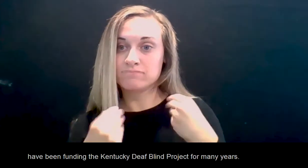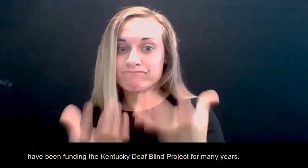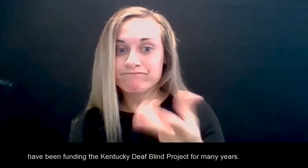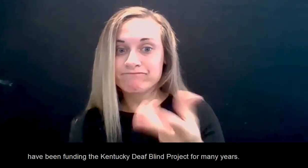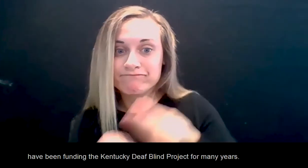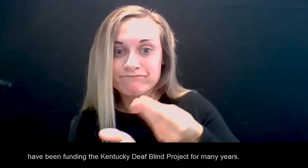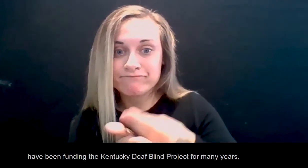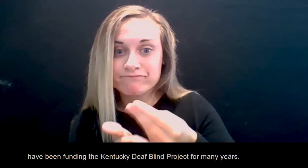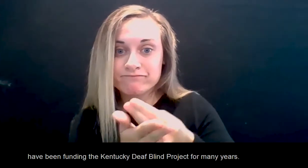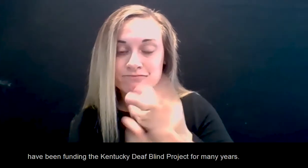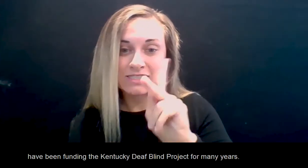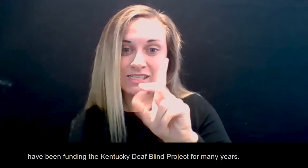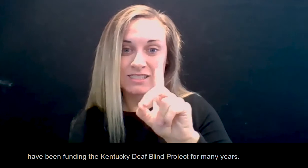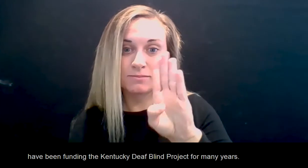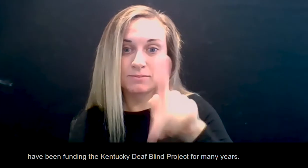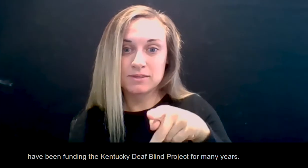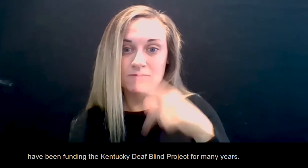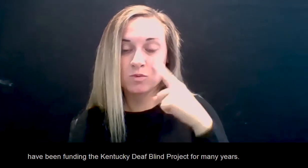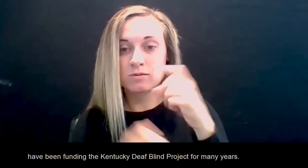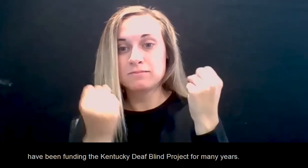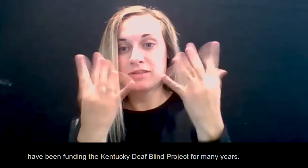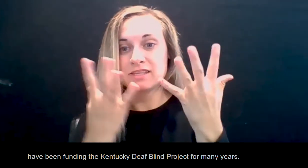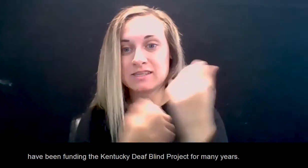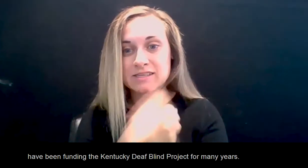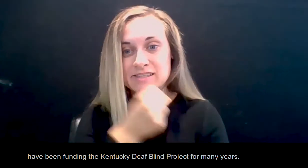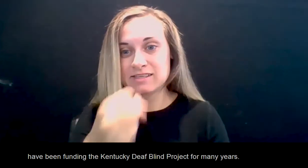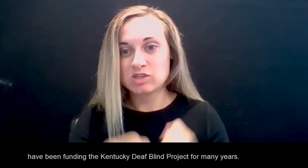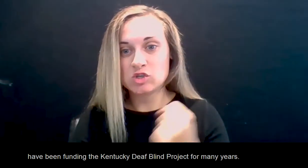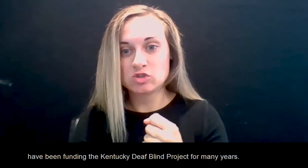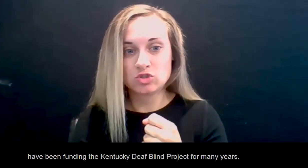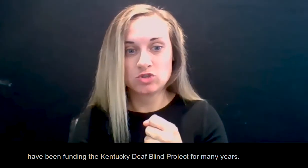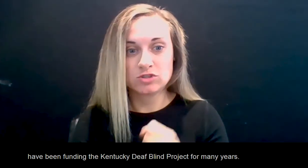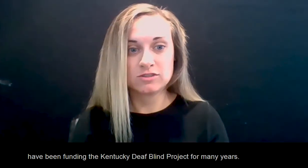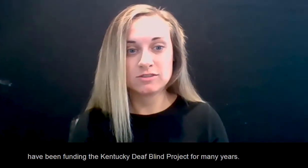the Kentucky Deaf-Blind Project for many years.